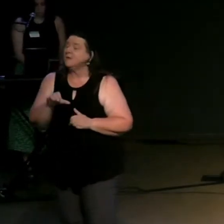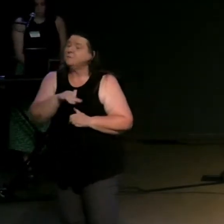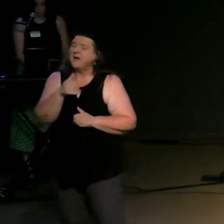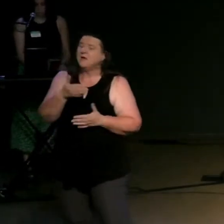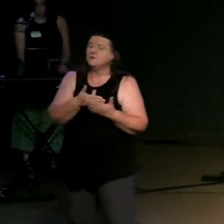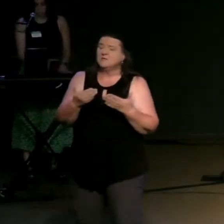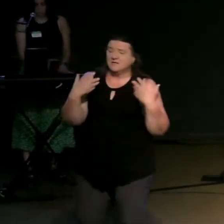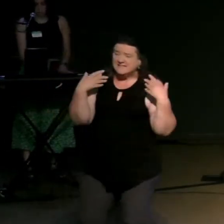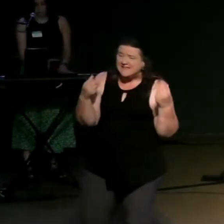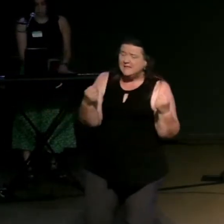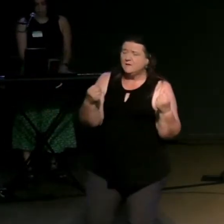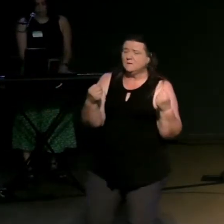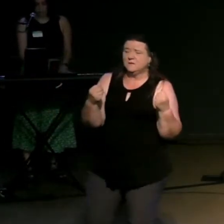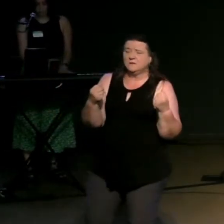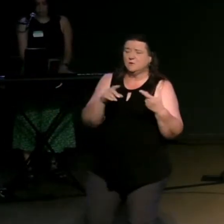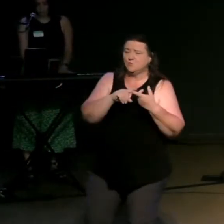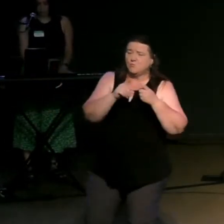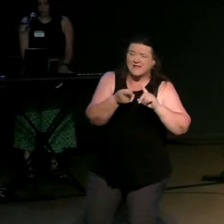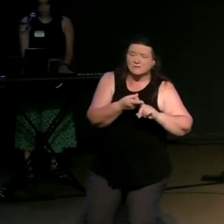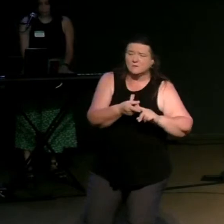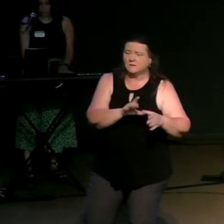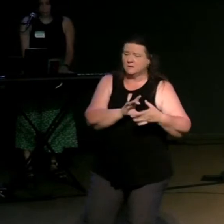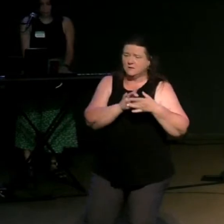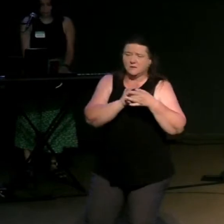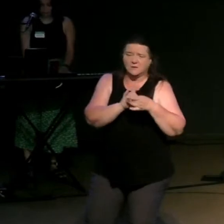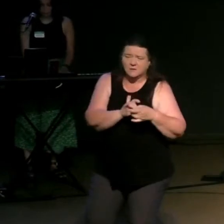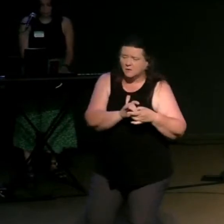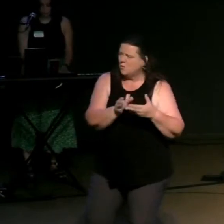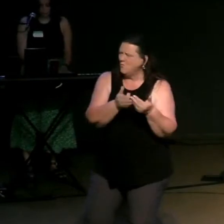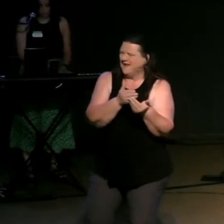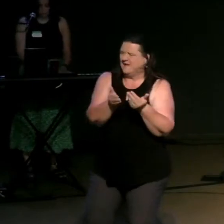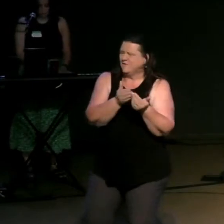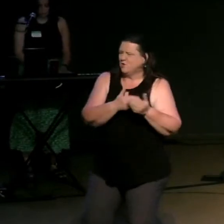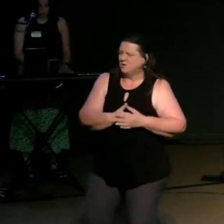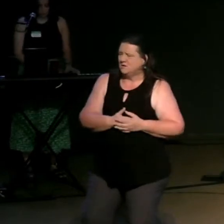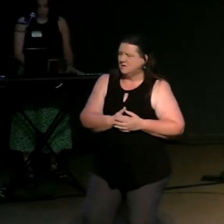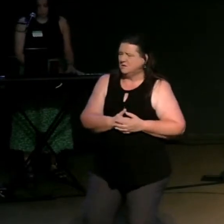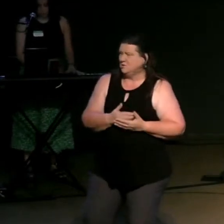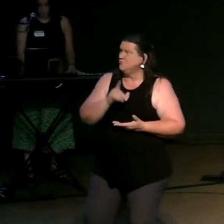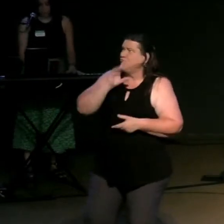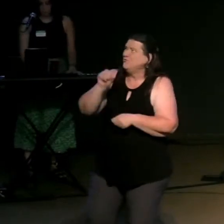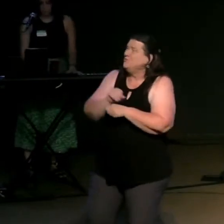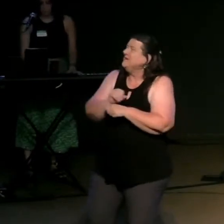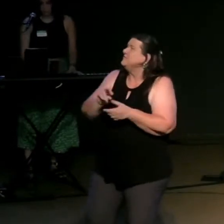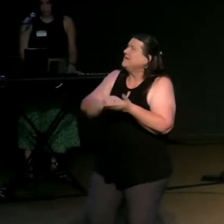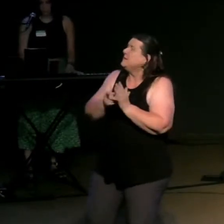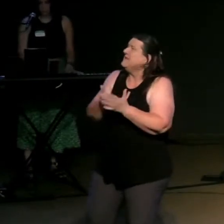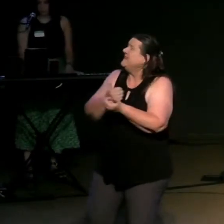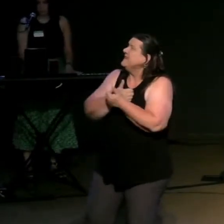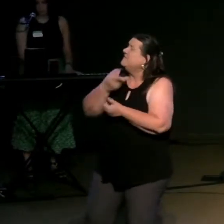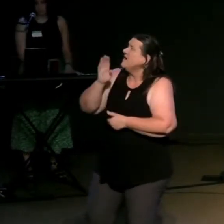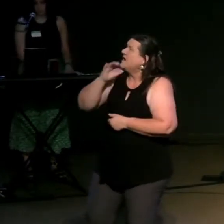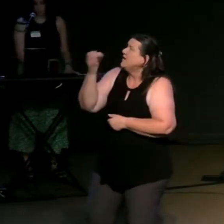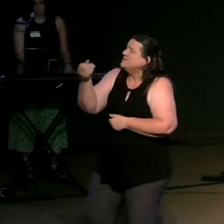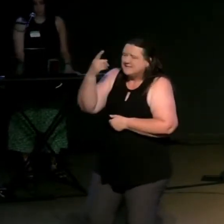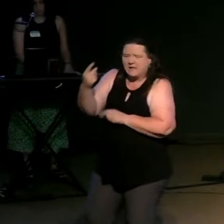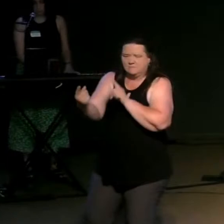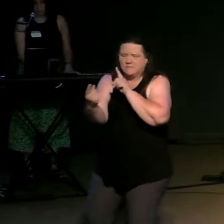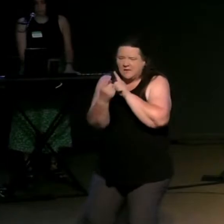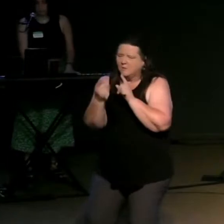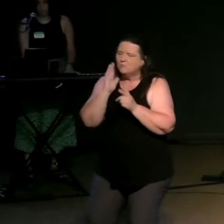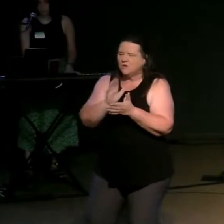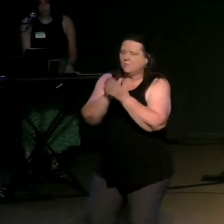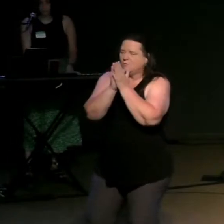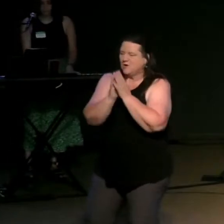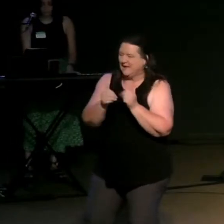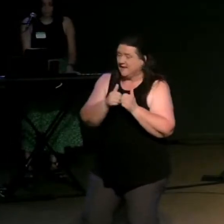maybe the lord is stirring in your heart what it truly means to love others and to love god so before we go there